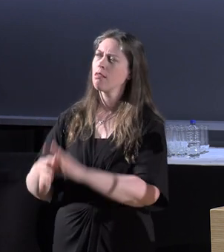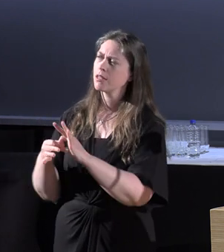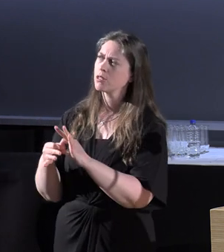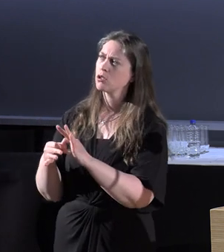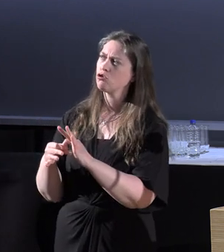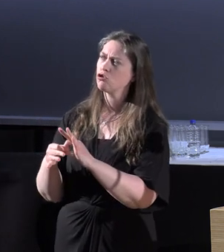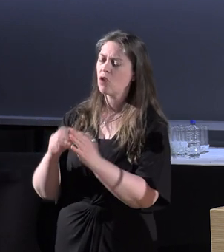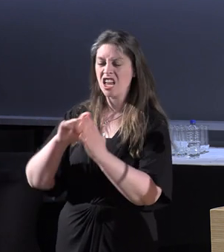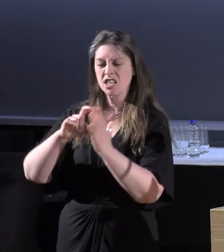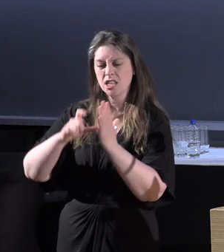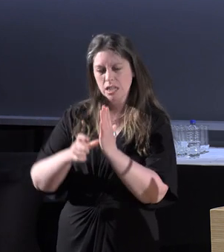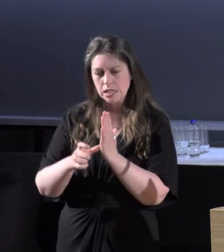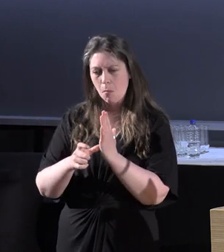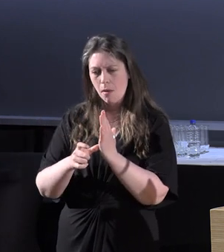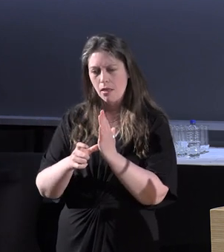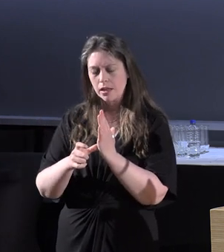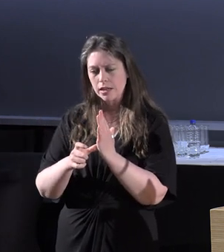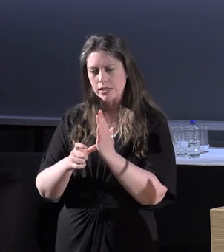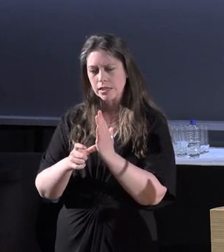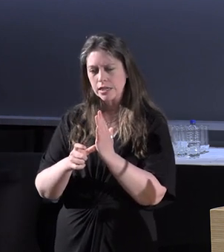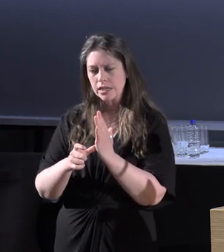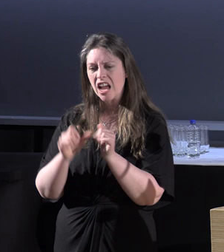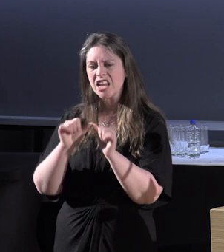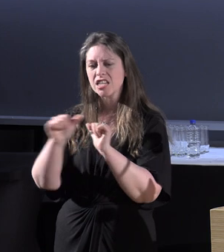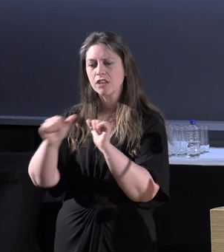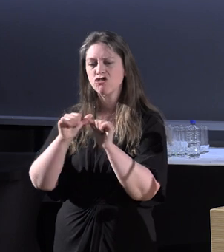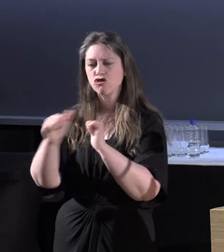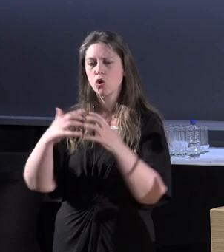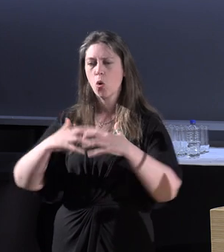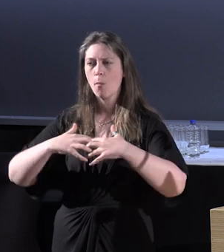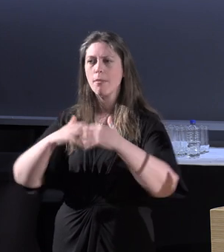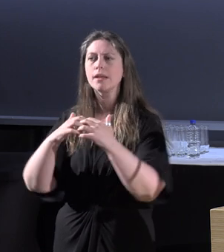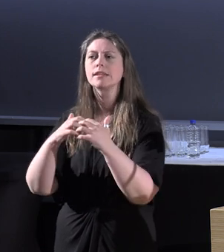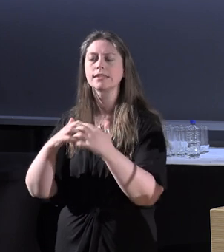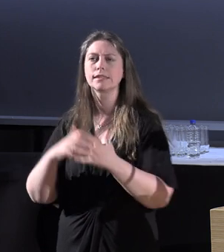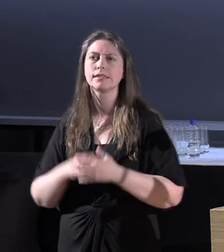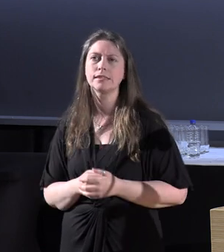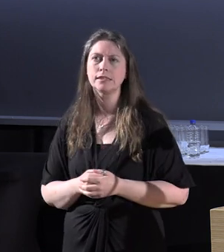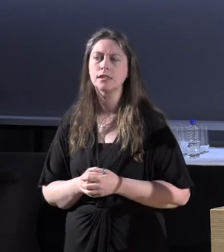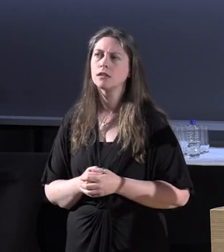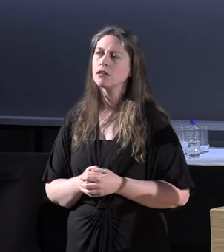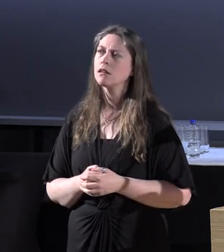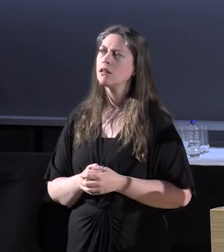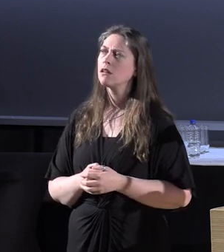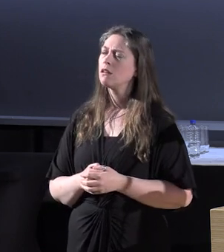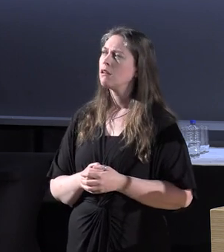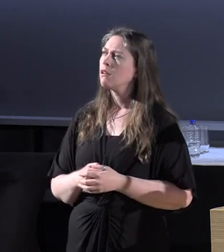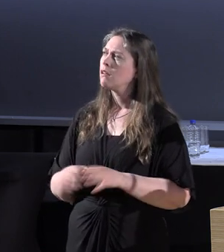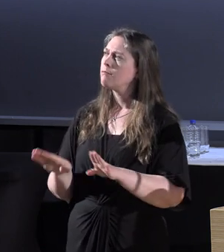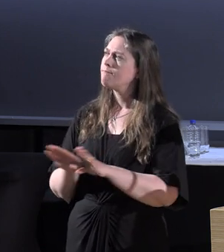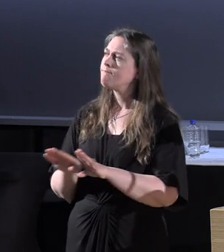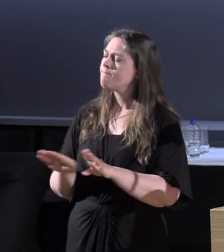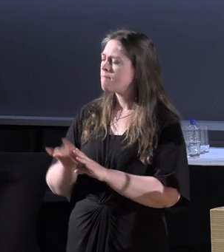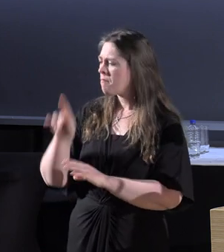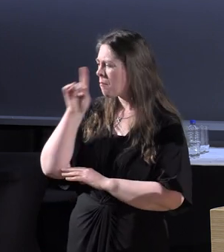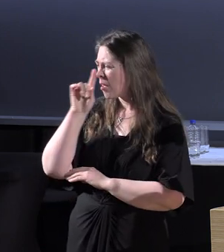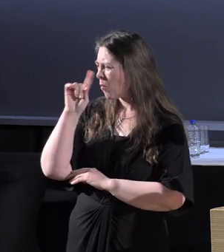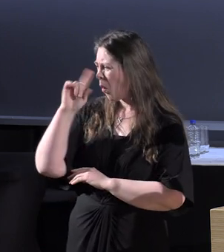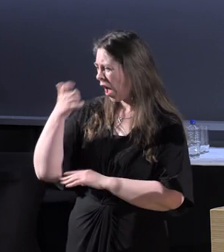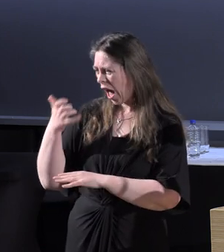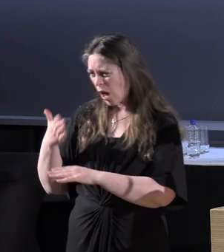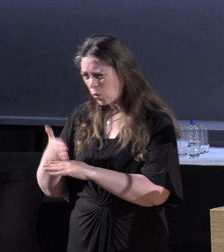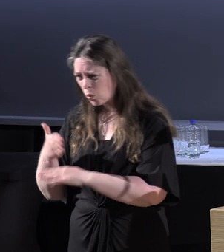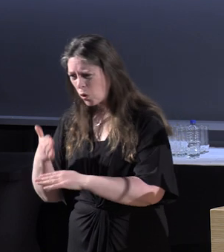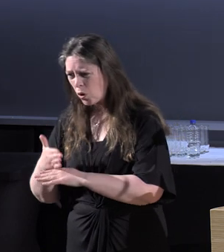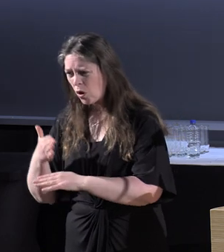disability industrial complex and the fact that people that aren't able to work